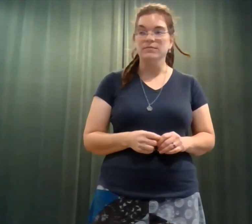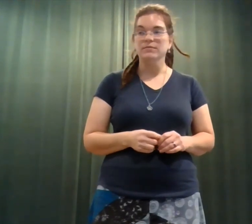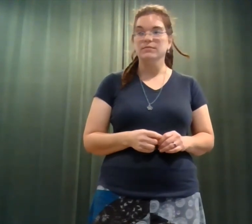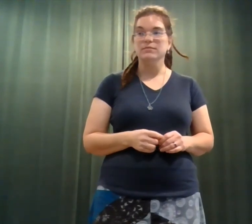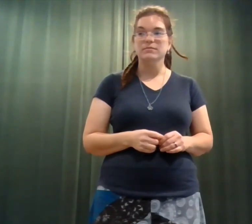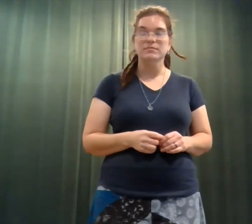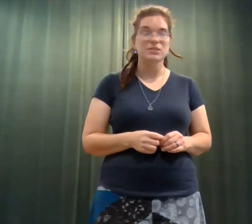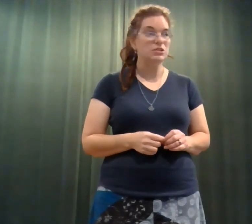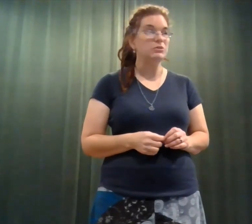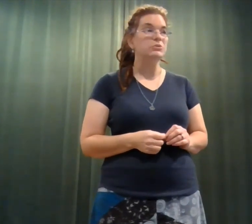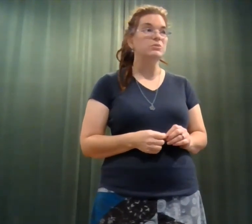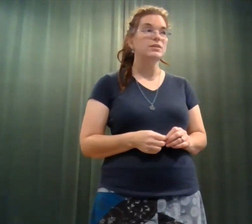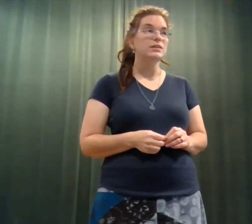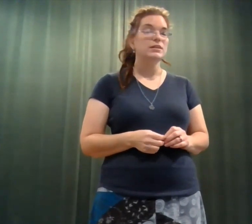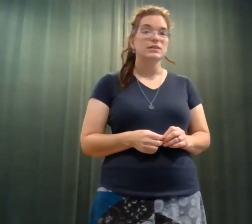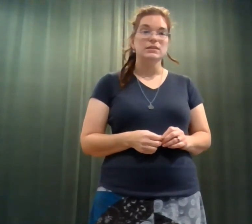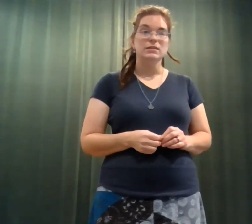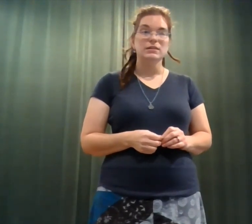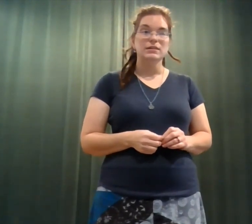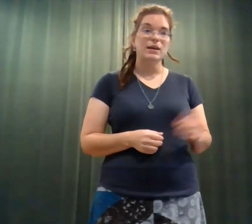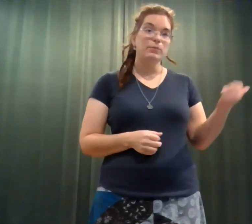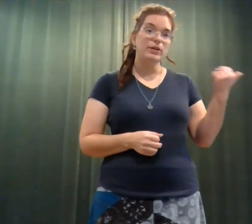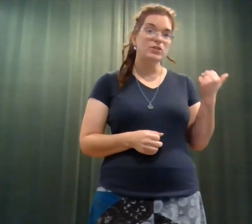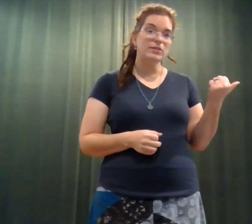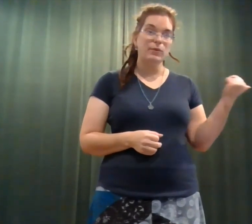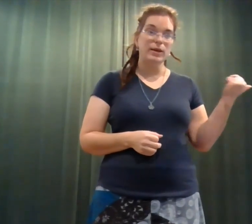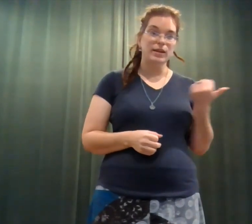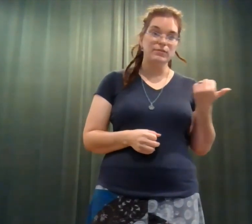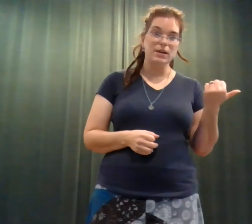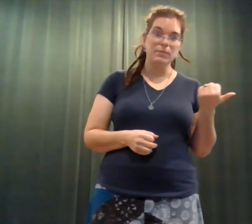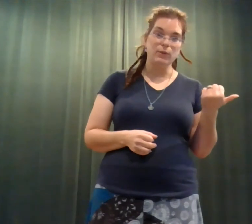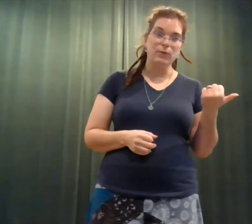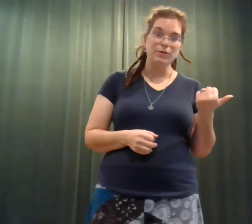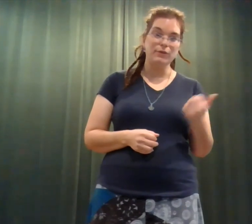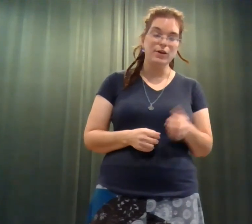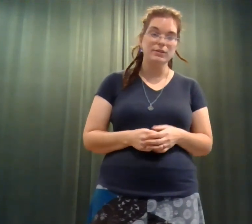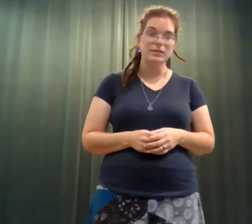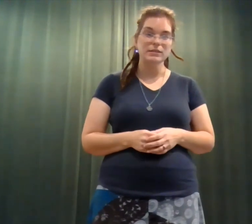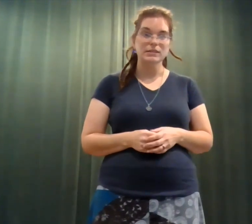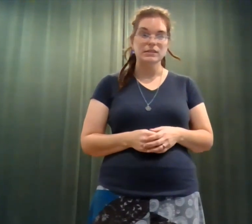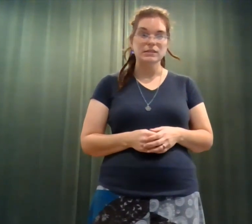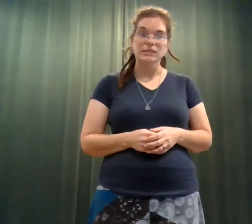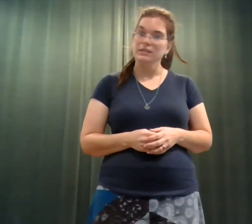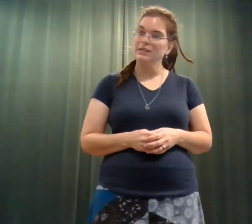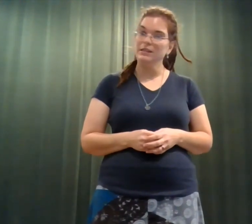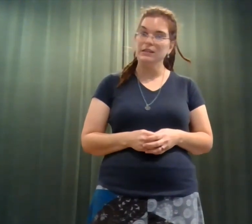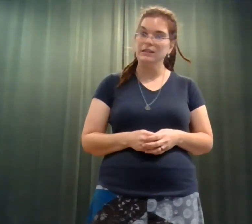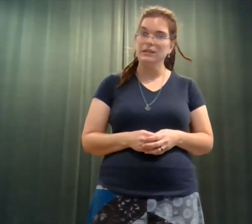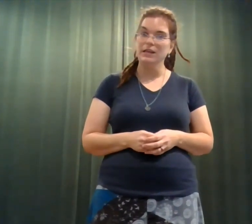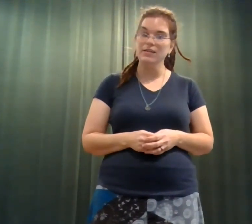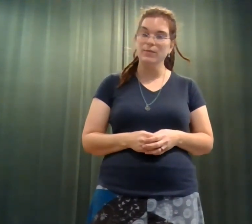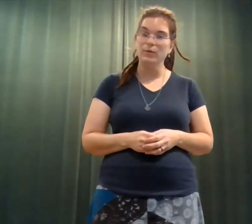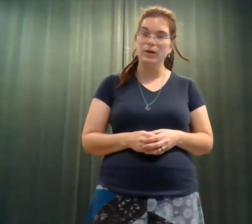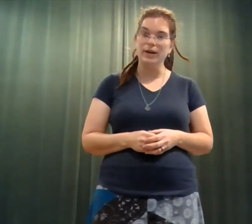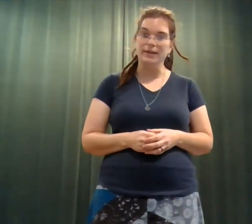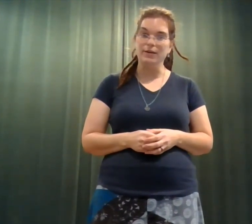One, two. That preacher that we left down by the waterfall, he's a bit worried now.